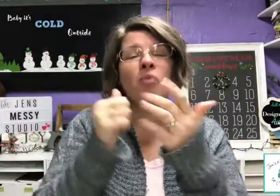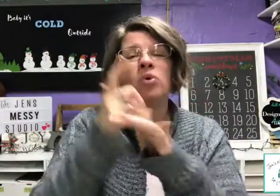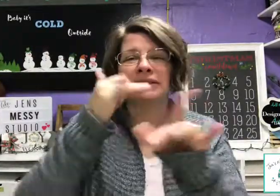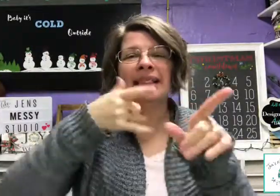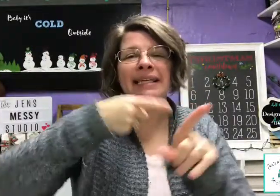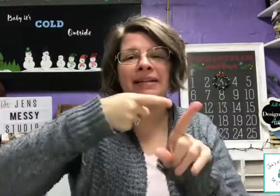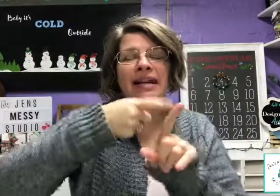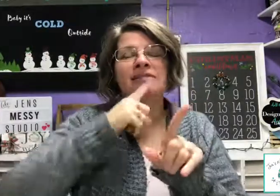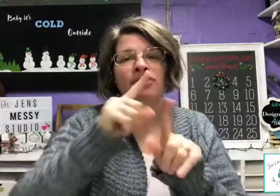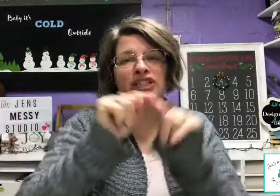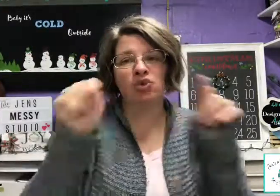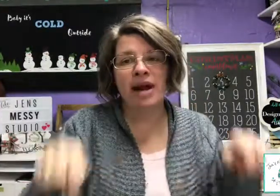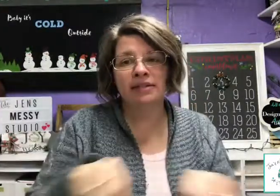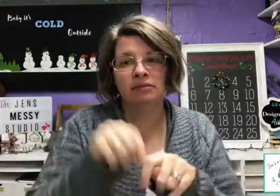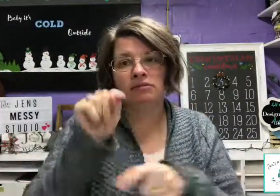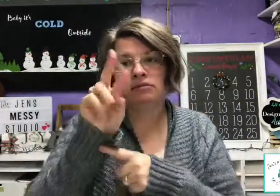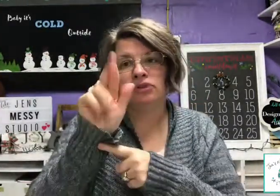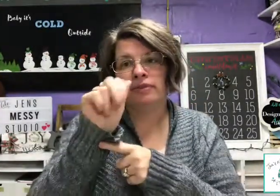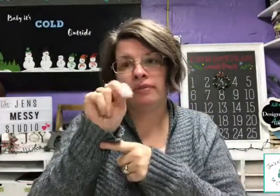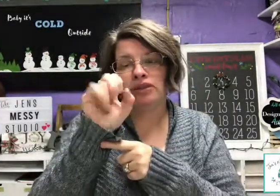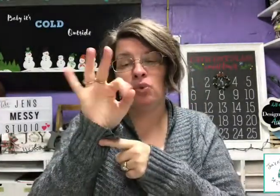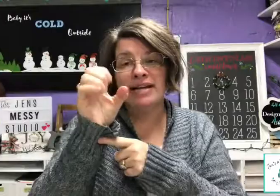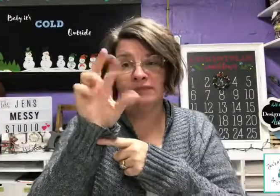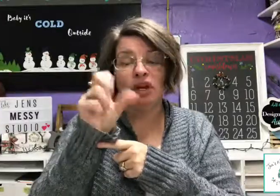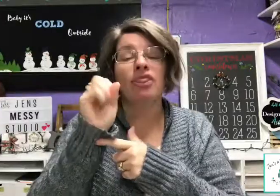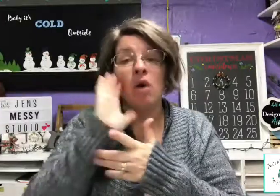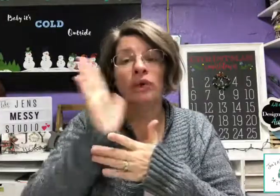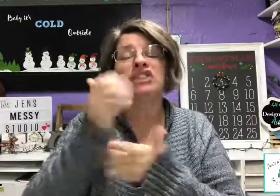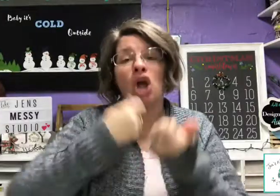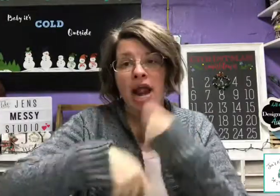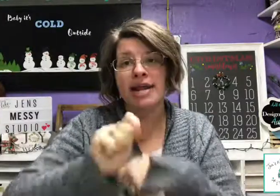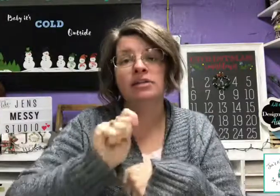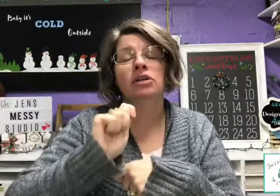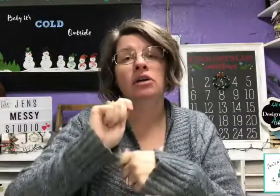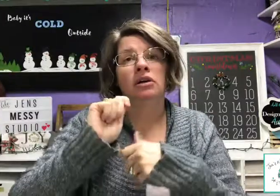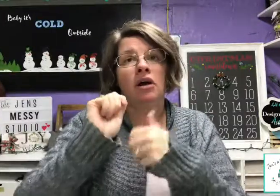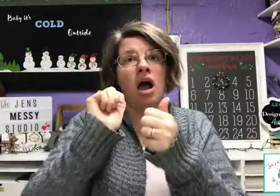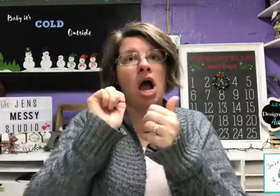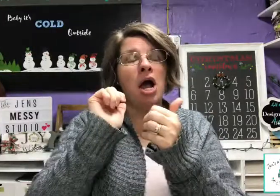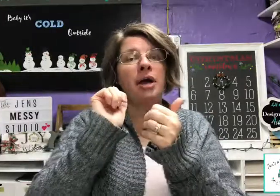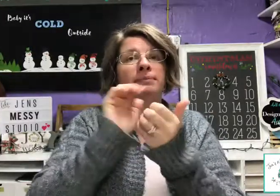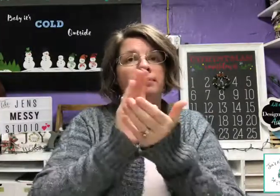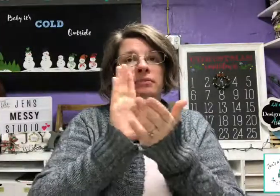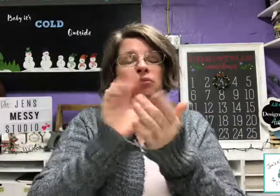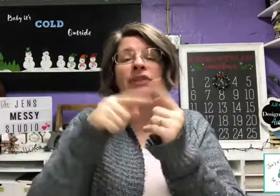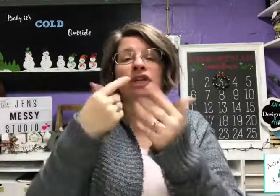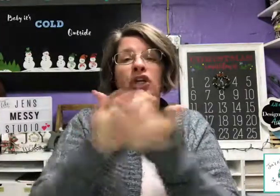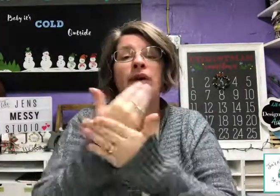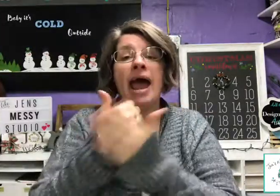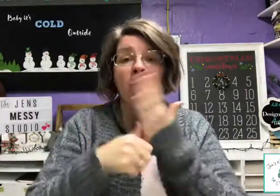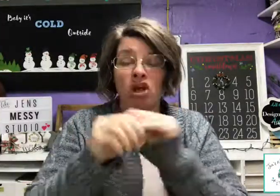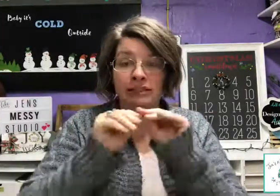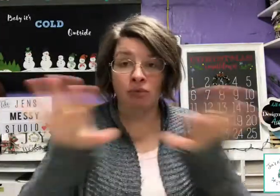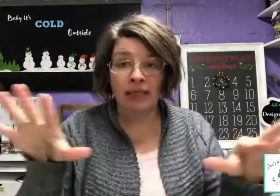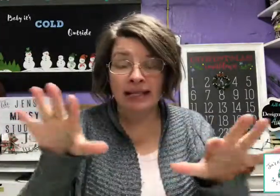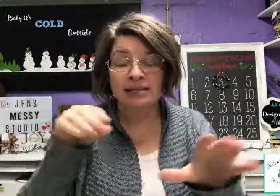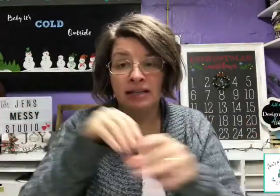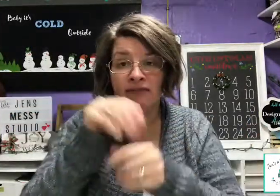Most of the leads is this way. This way is the first time we train. With the new catalogs of leads in